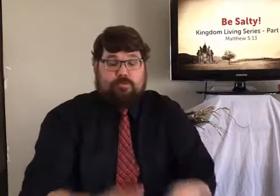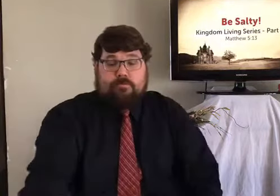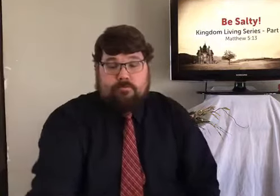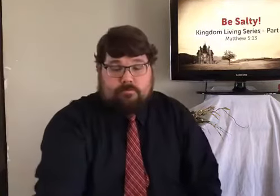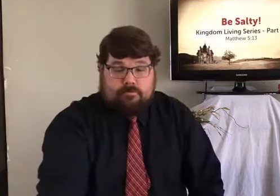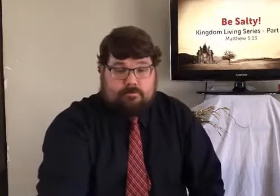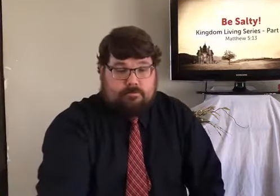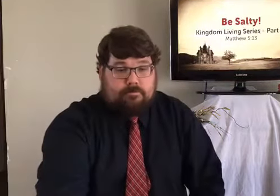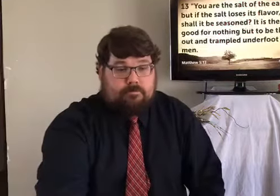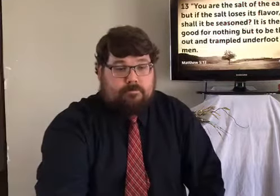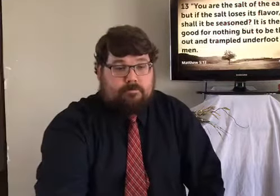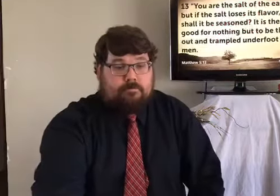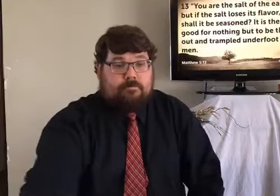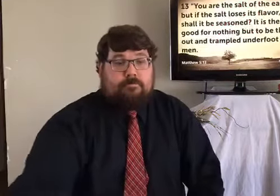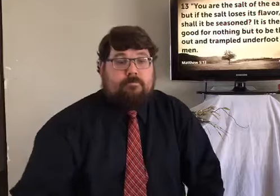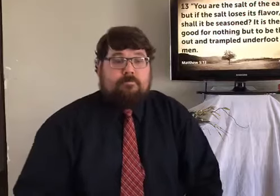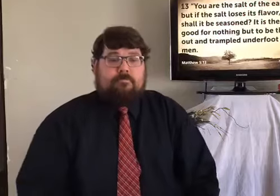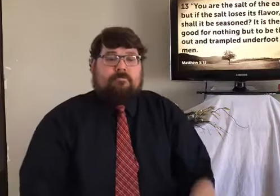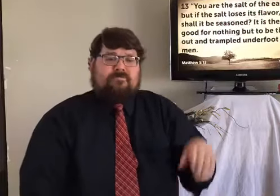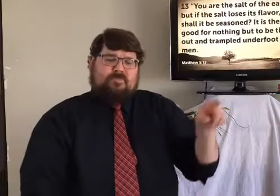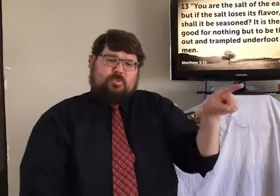Okay, so I'm going to go ahead and sign the verses.